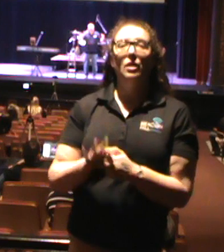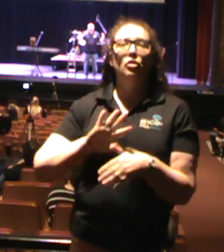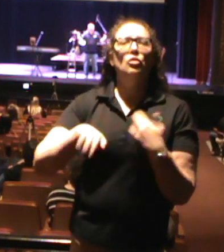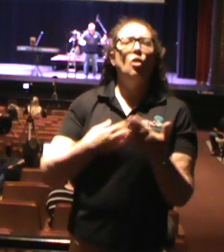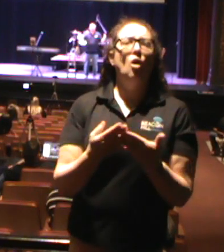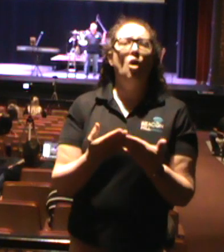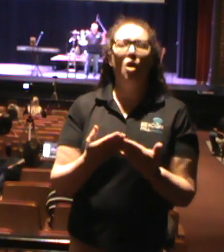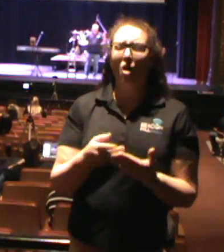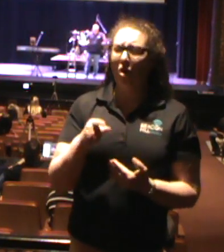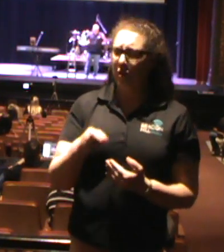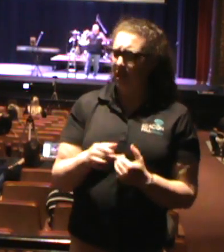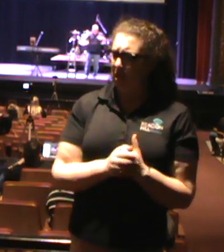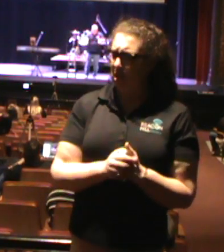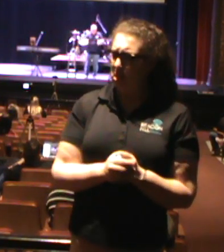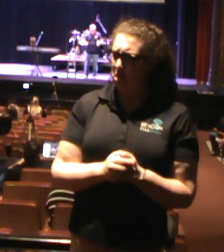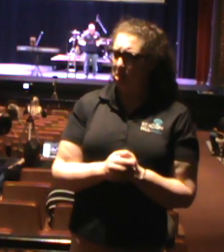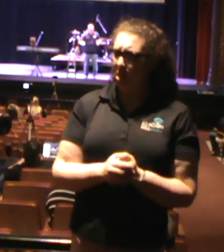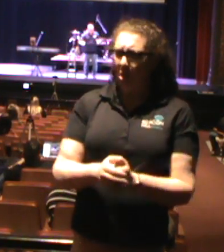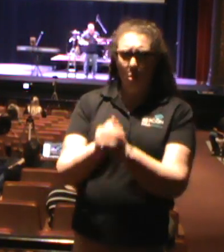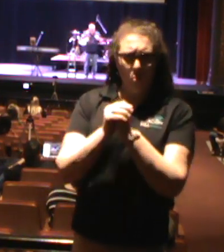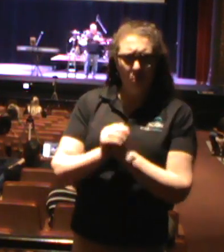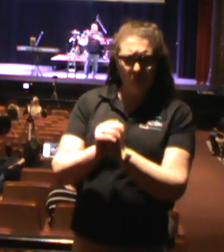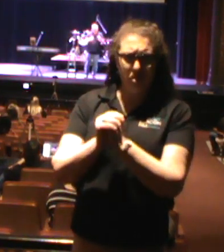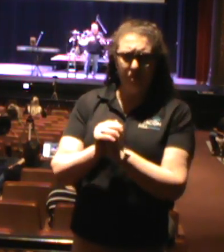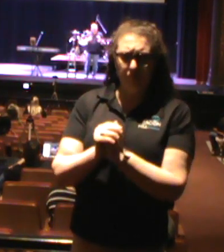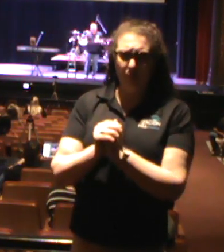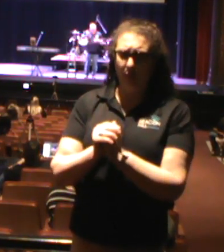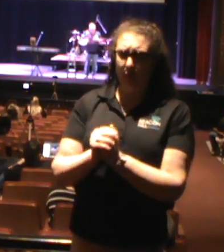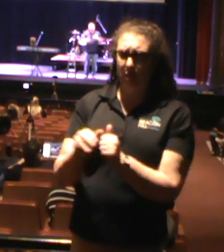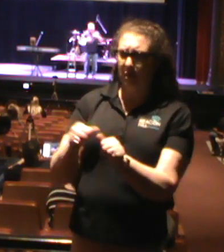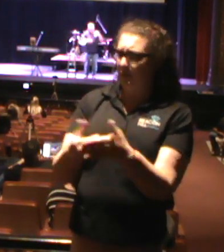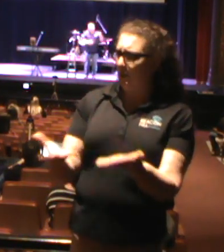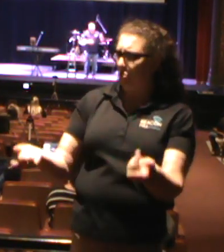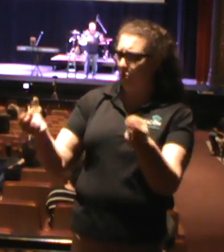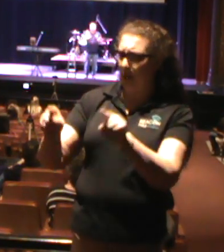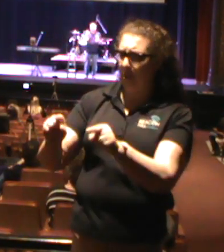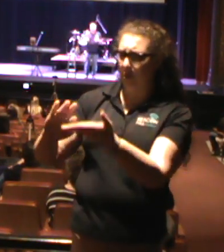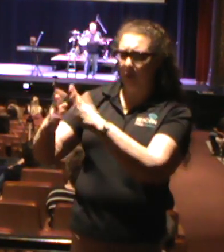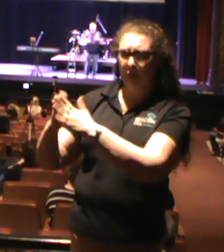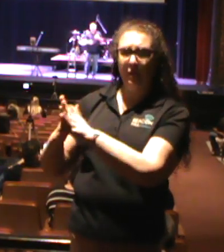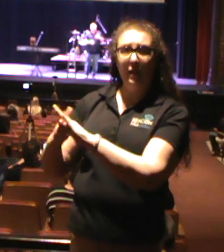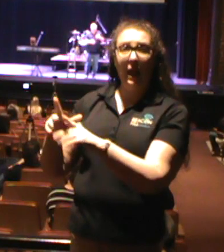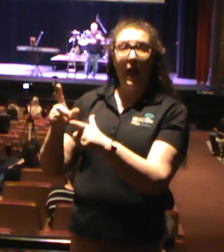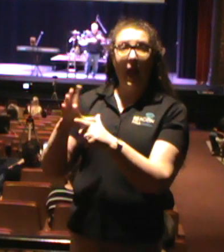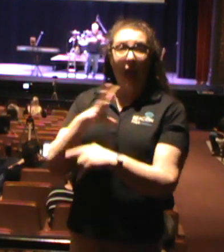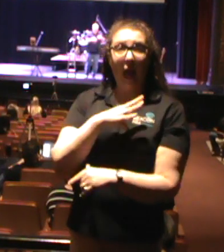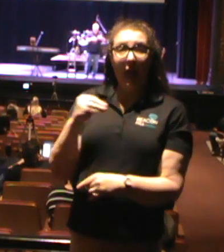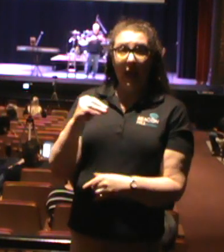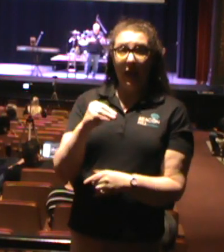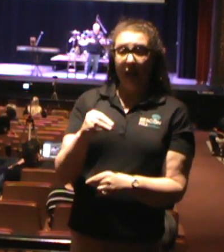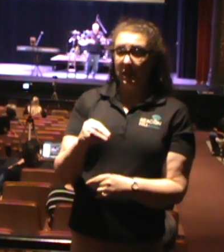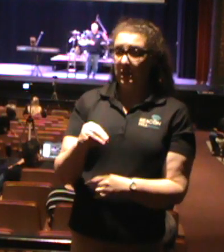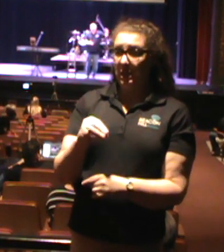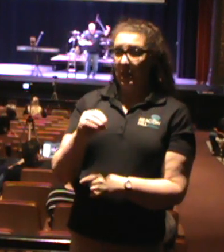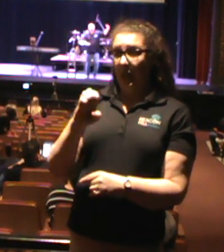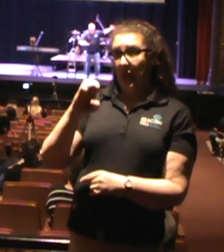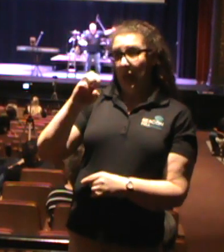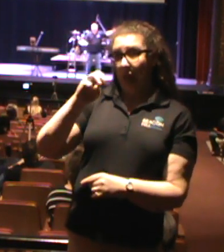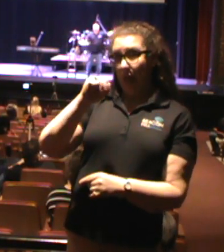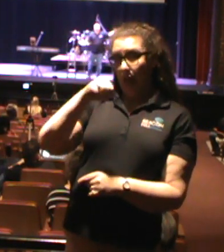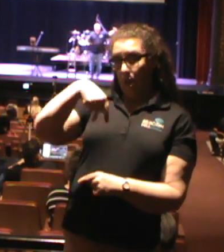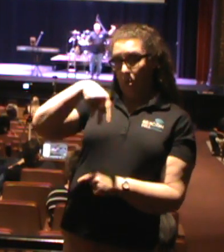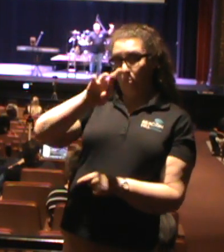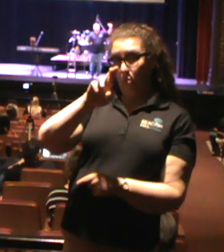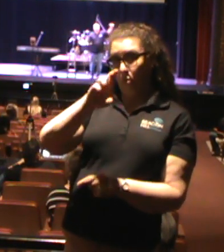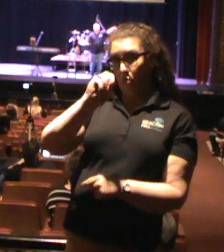these pagan rituals were happening in town. And to top it all off, emperor worship was expected. Just like